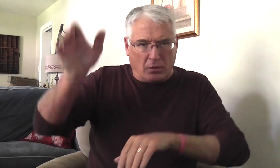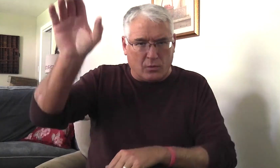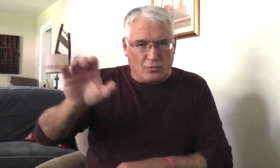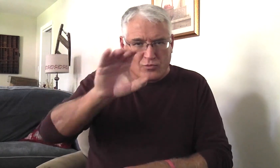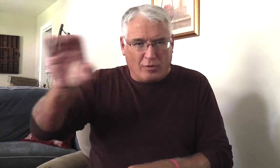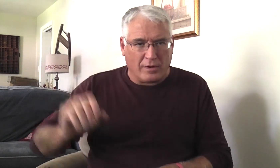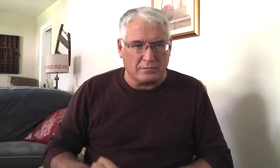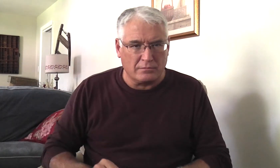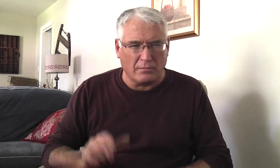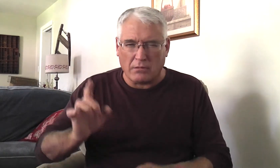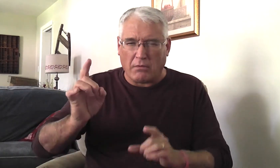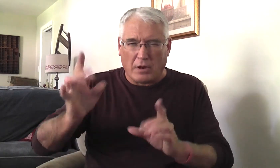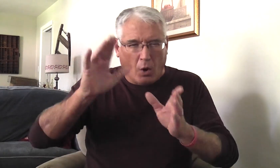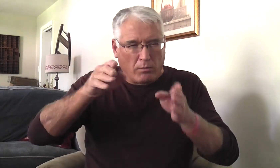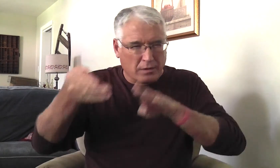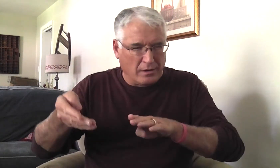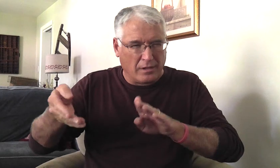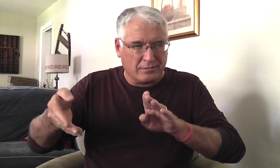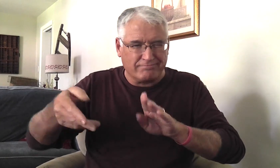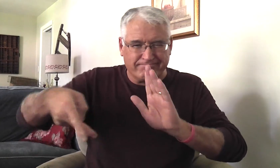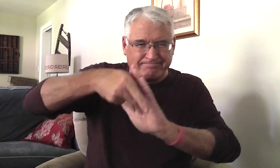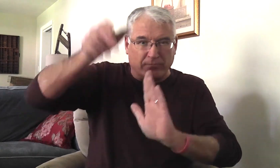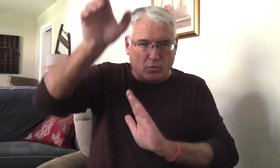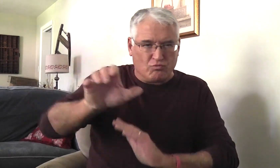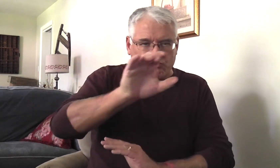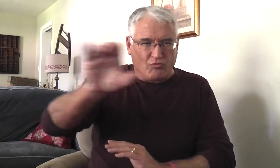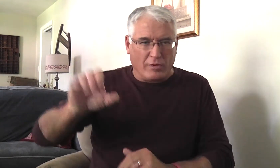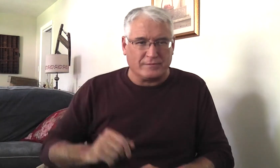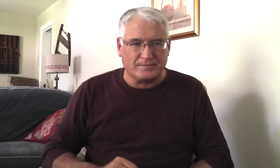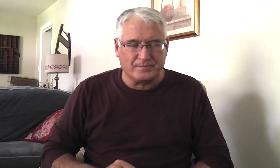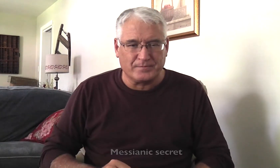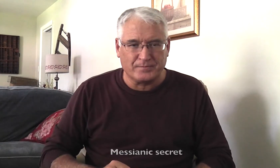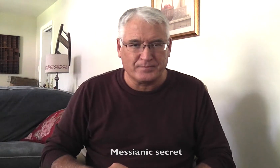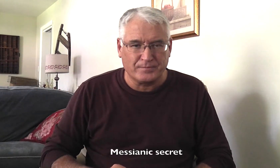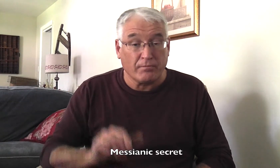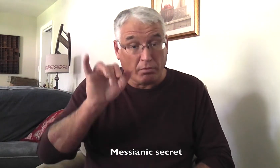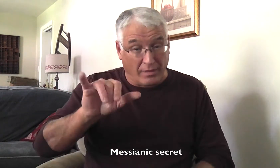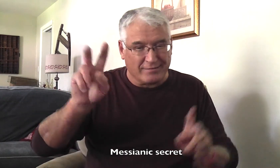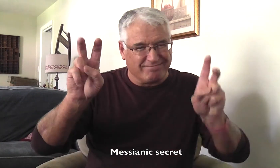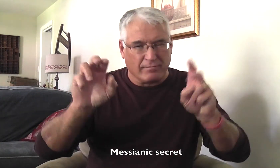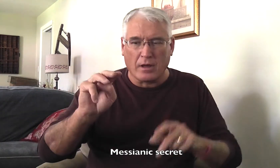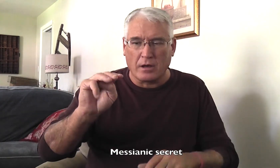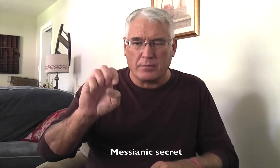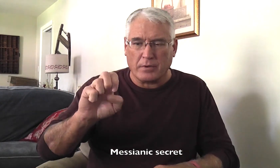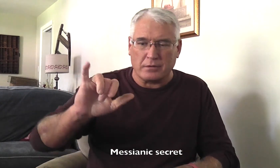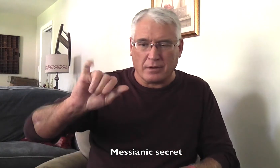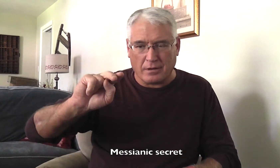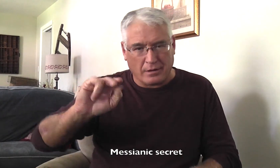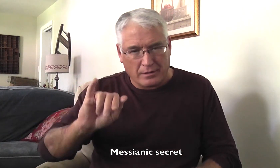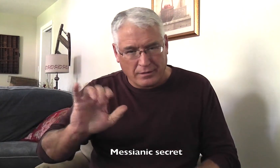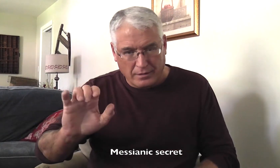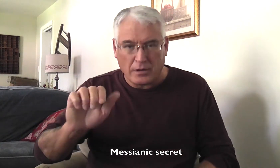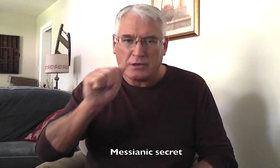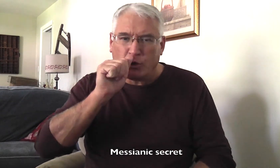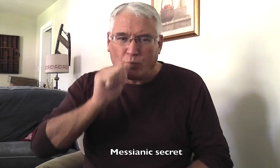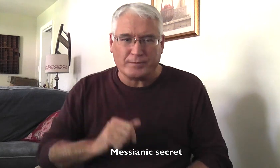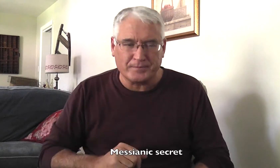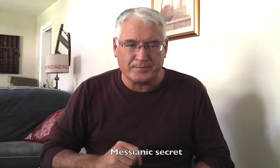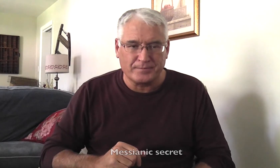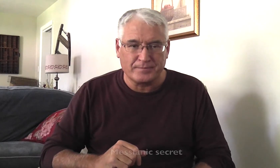he was before he died on the cross, the terrible death of the crucifixion. That is known as the messianic